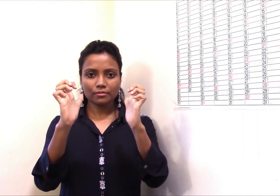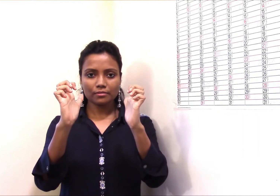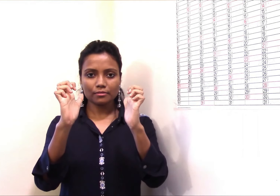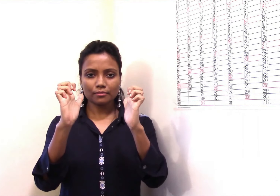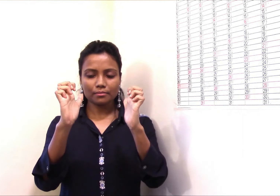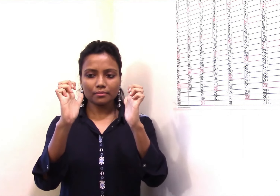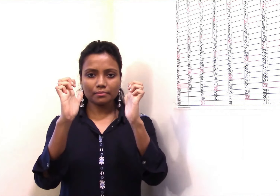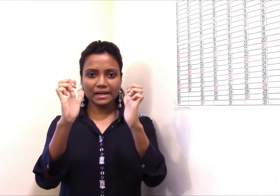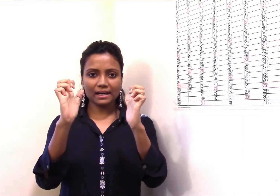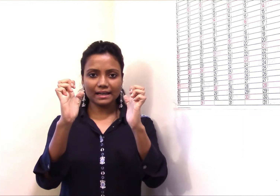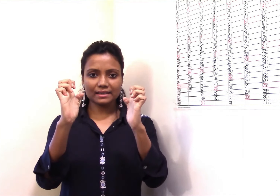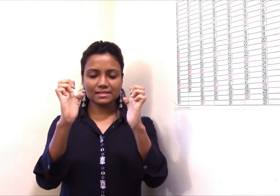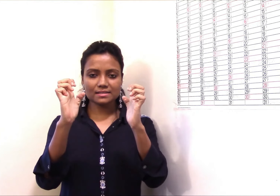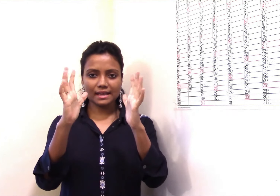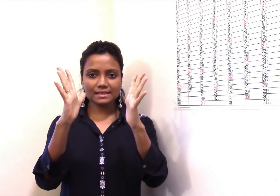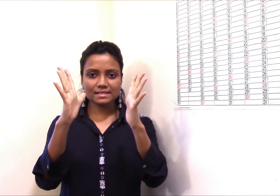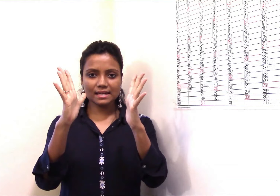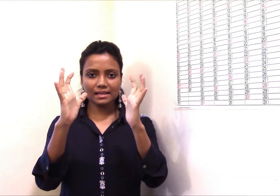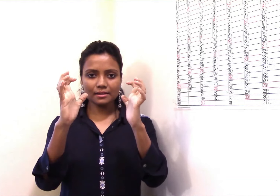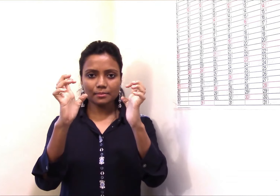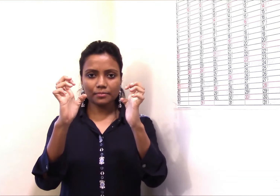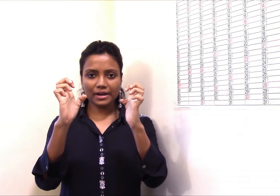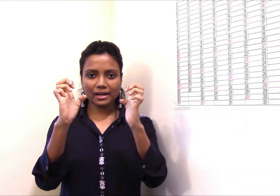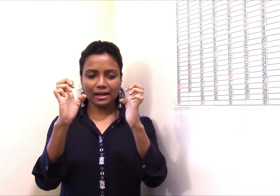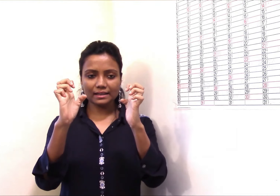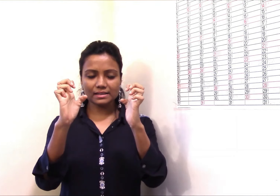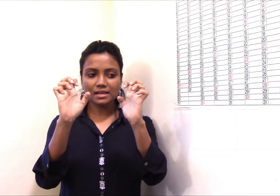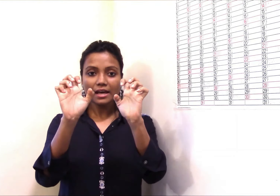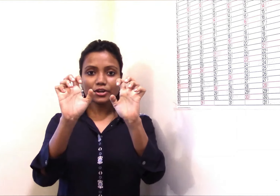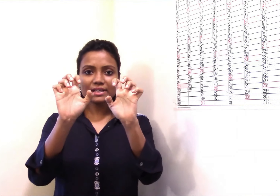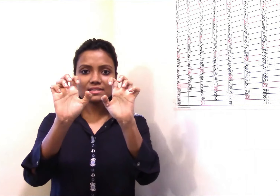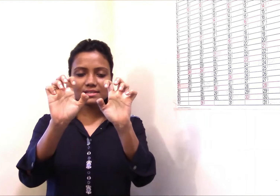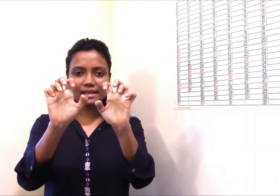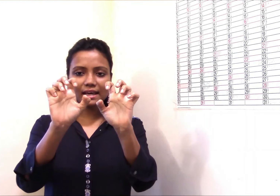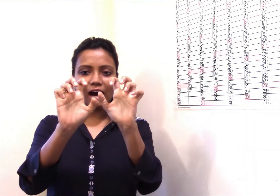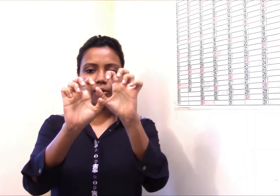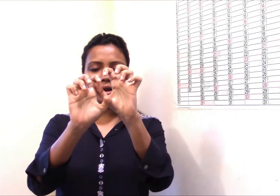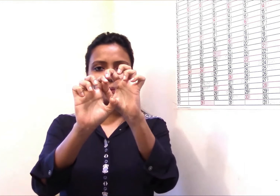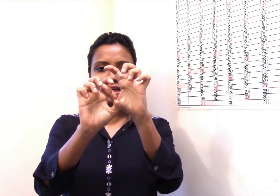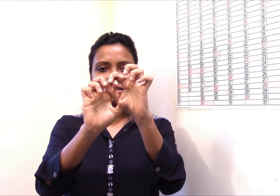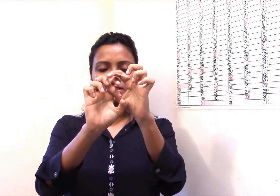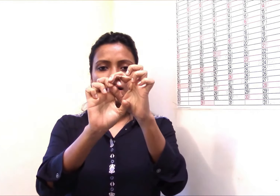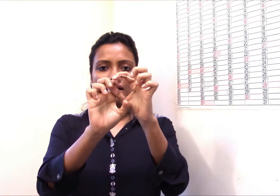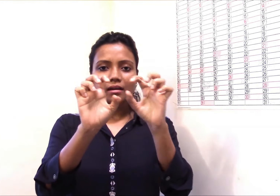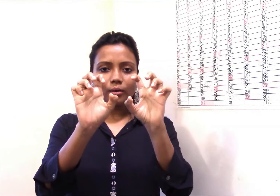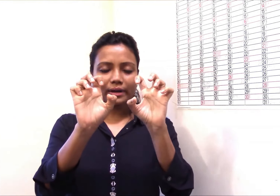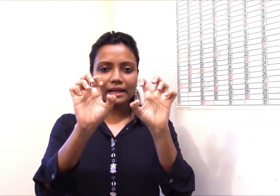Extend, bring like this. Extend, bring like this. You can see how I paint. Okay,